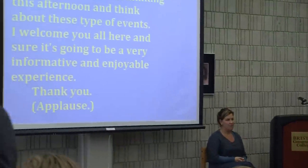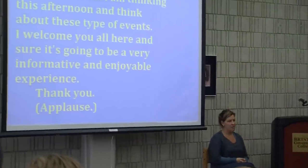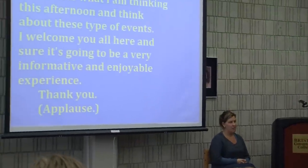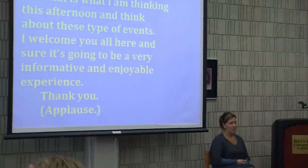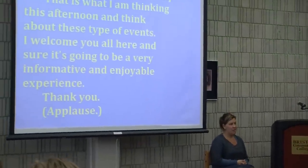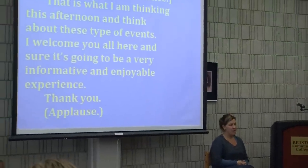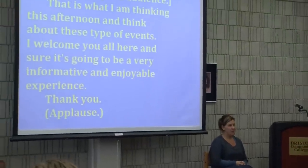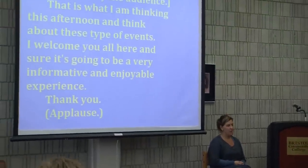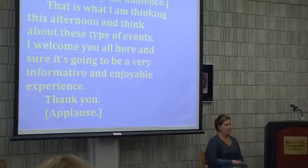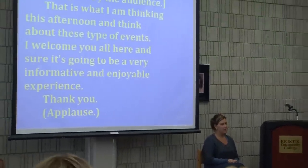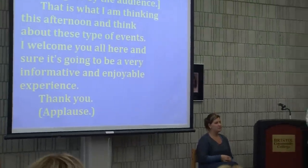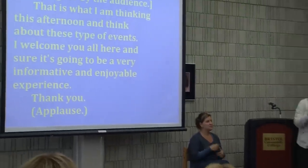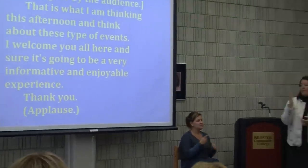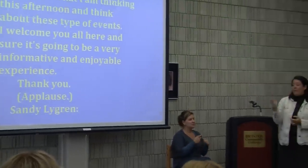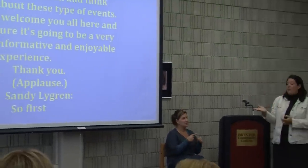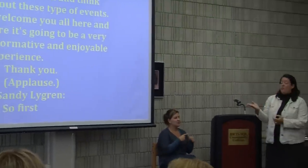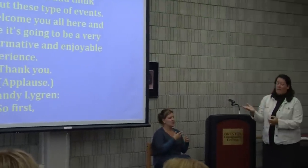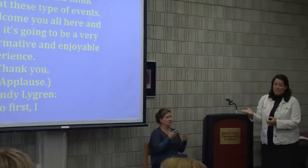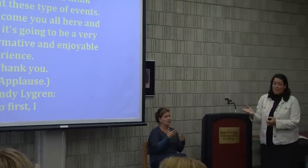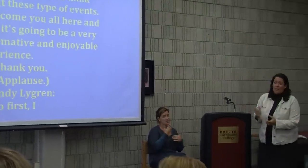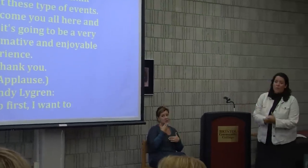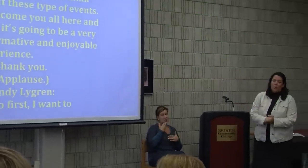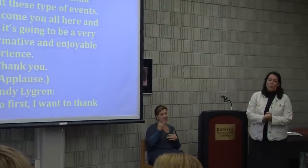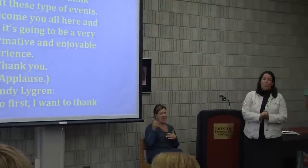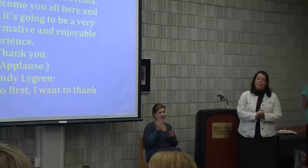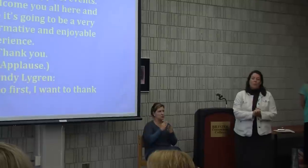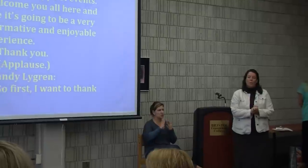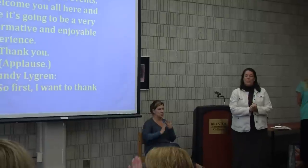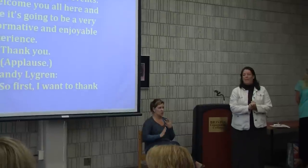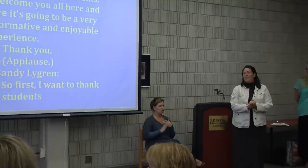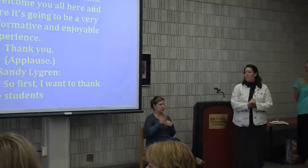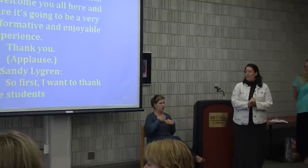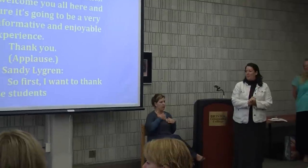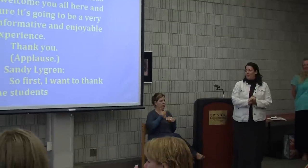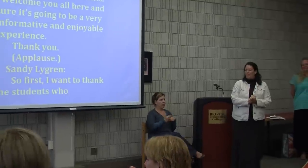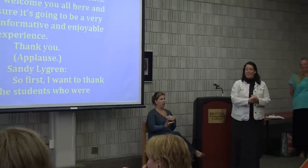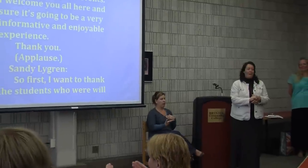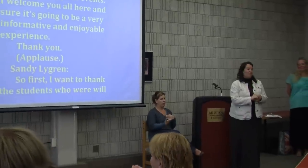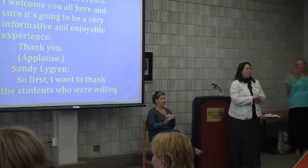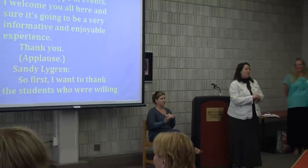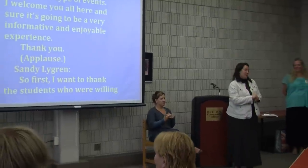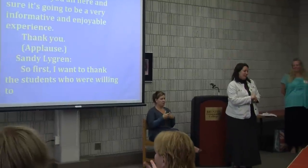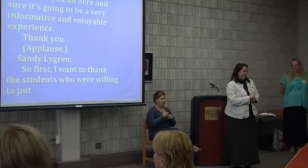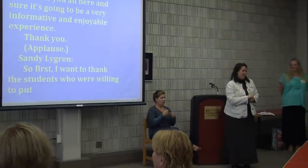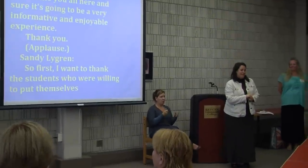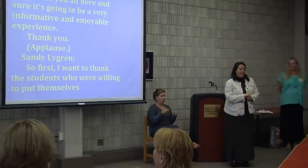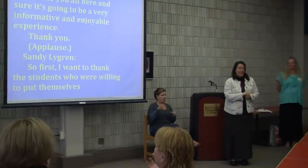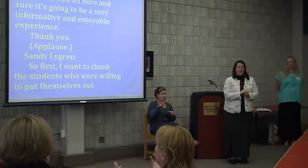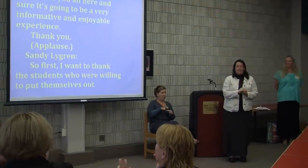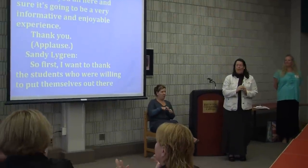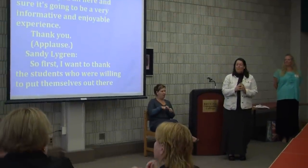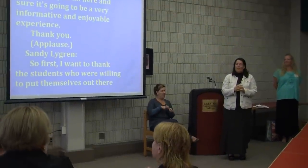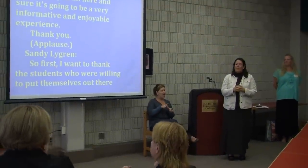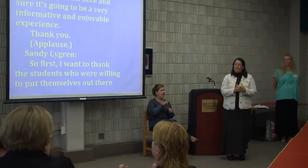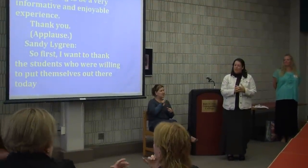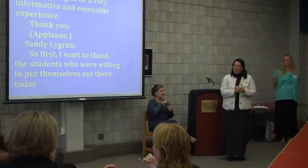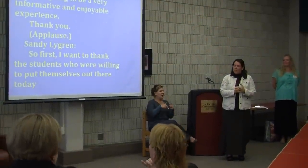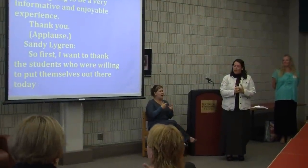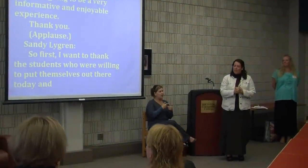So first I want to thank the students who were willing to put themselves out there today, and talk about themselves and their